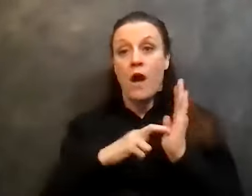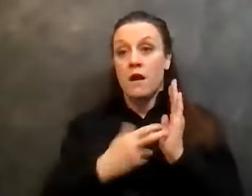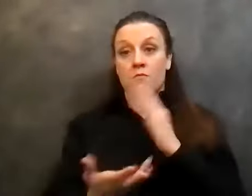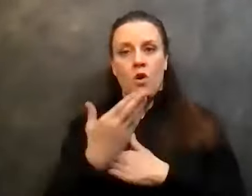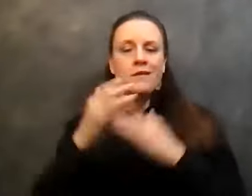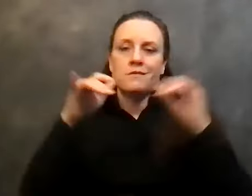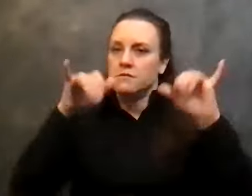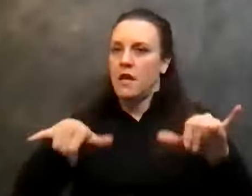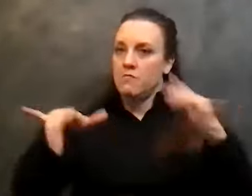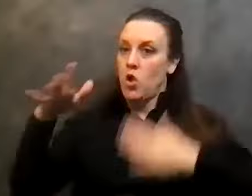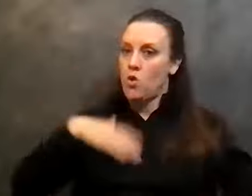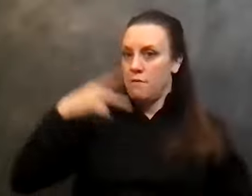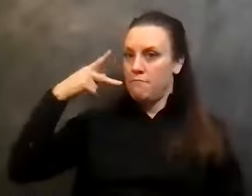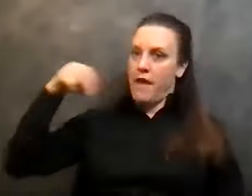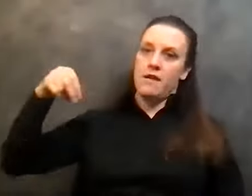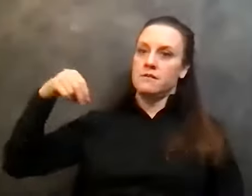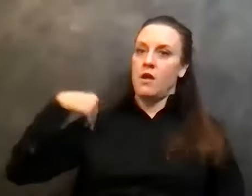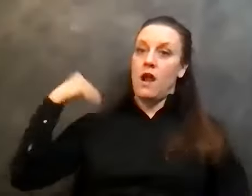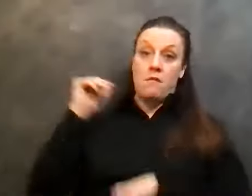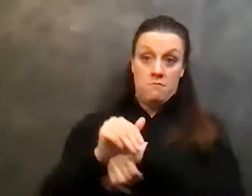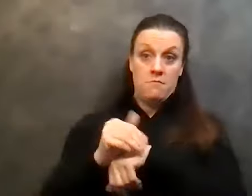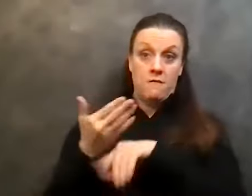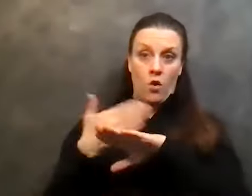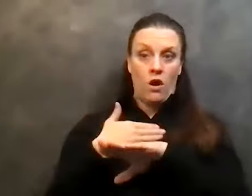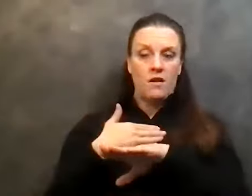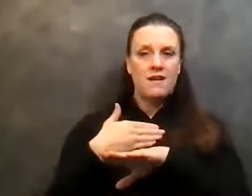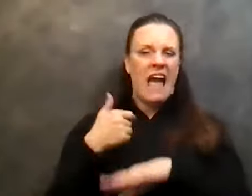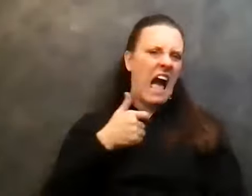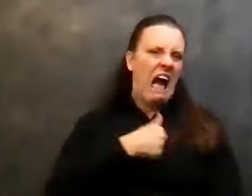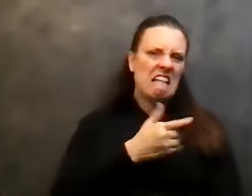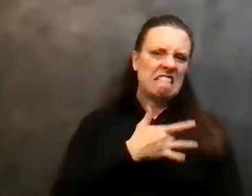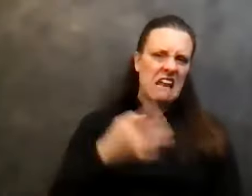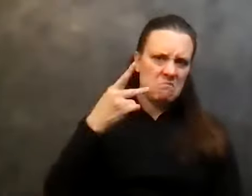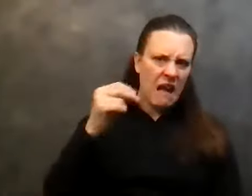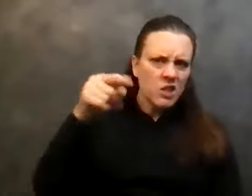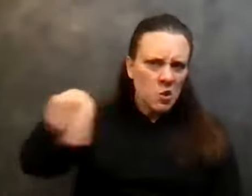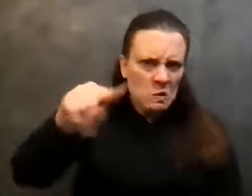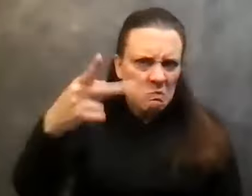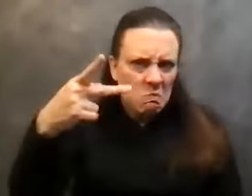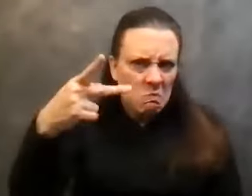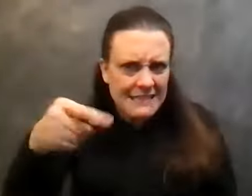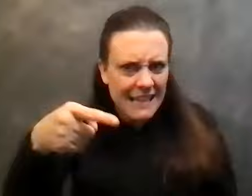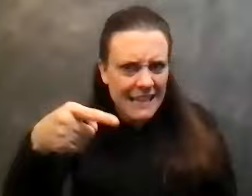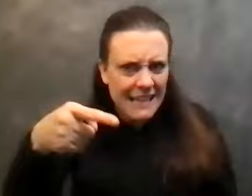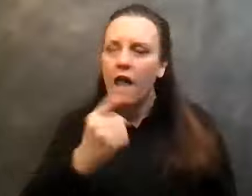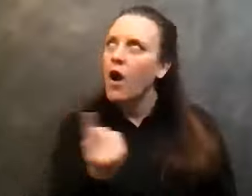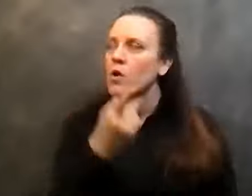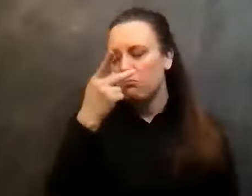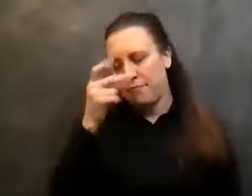I passed out in the night before. I was a pass out or I don't know about anybody else. And I always pass out sitting in my